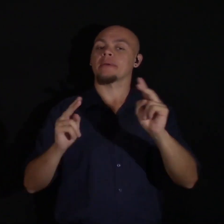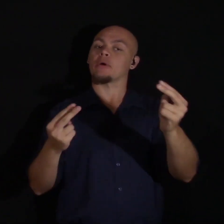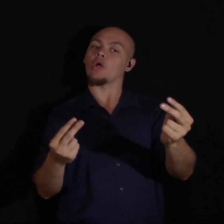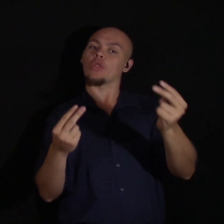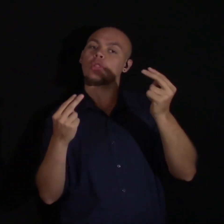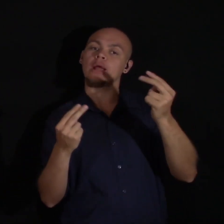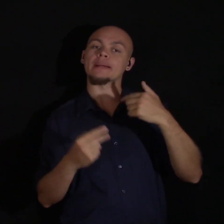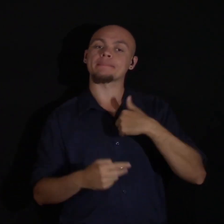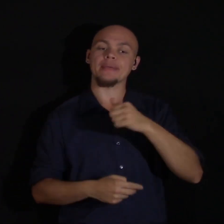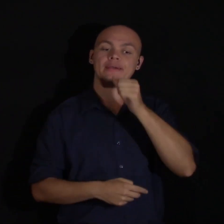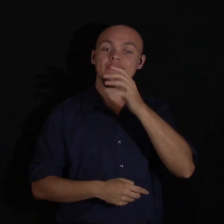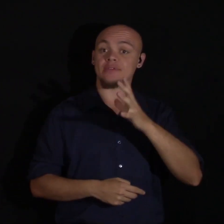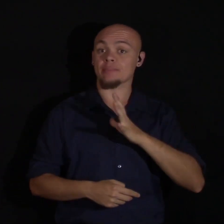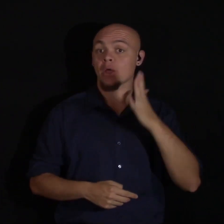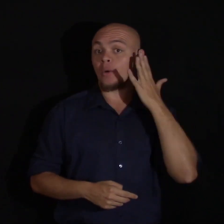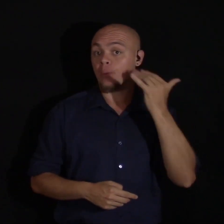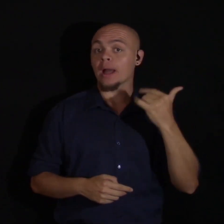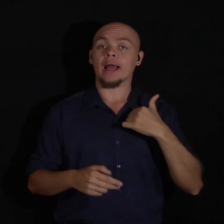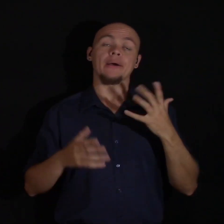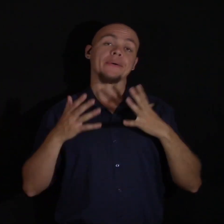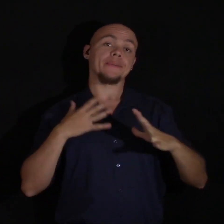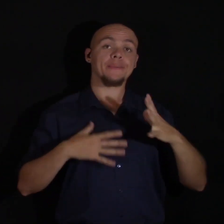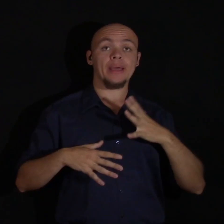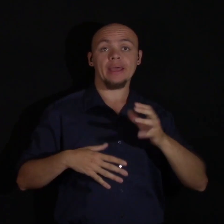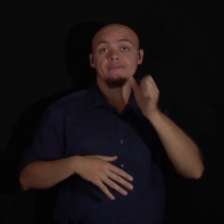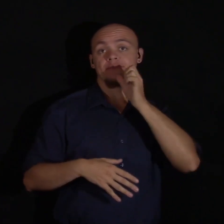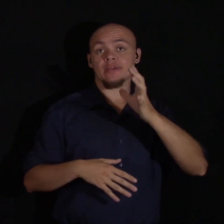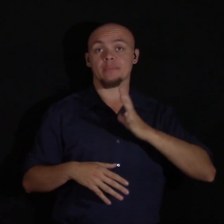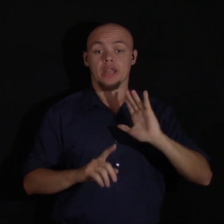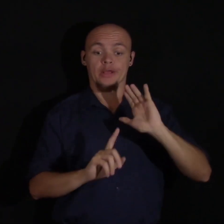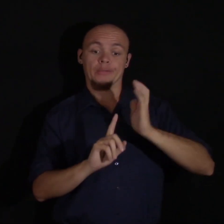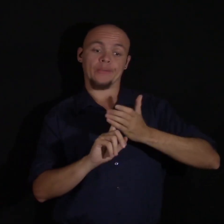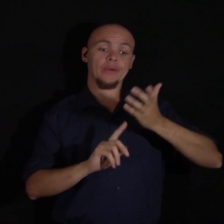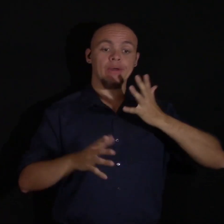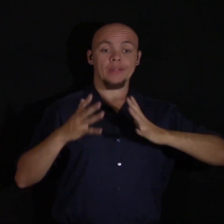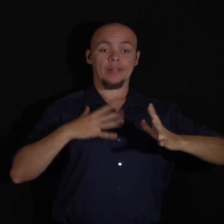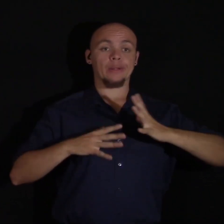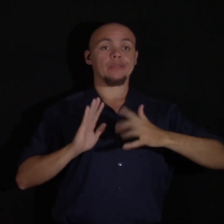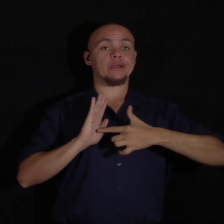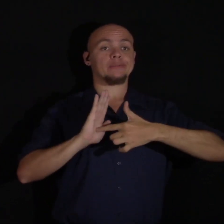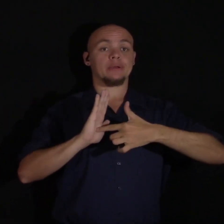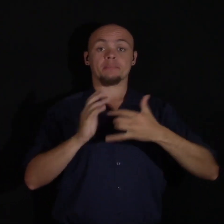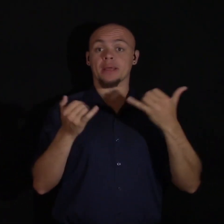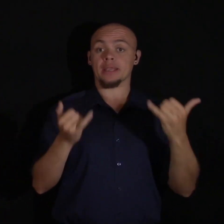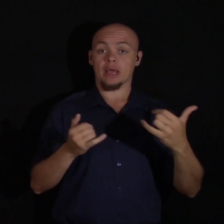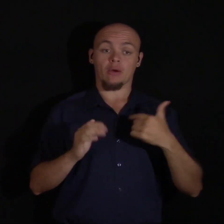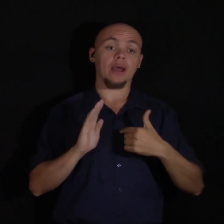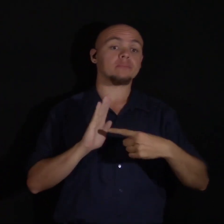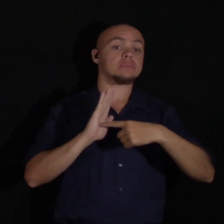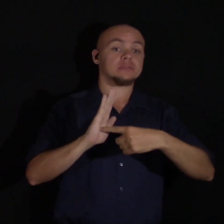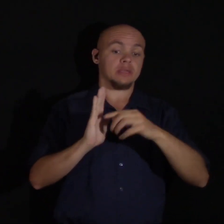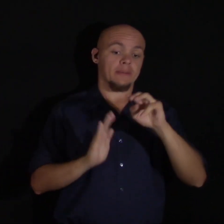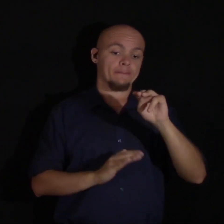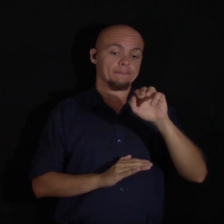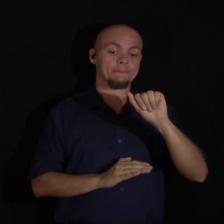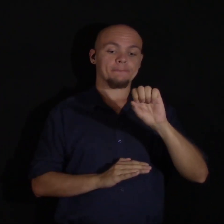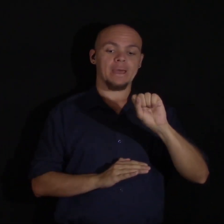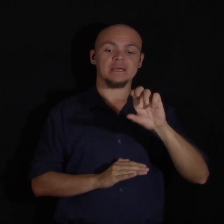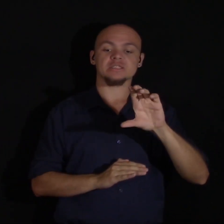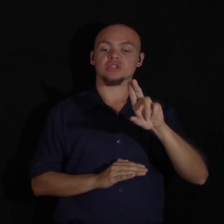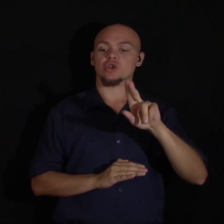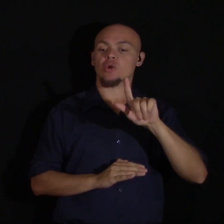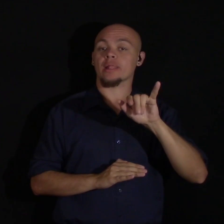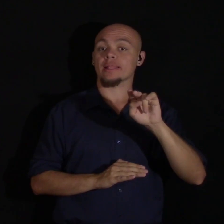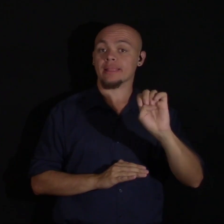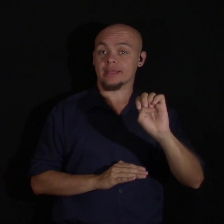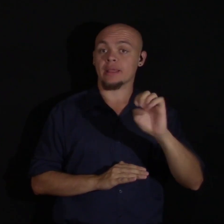female because I would wear feminine clothing and I would present myself in a feminine manner. But now I present myself in a masculine manner, therefore making